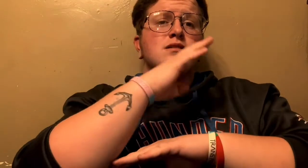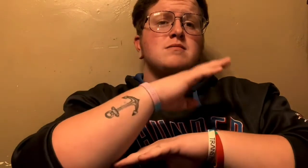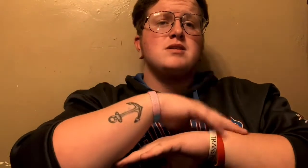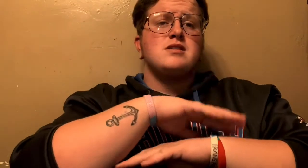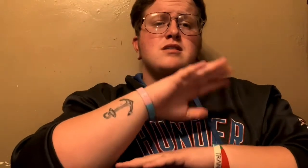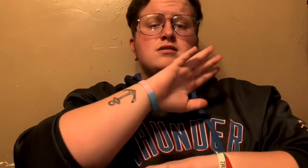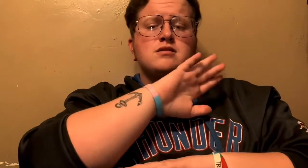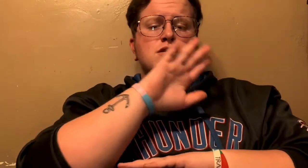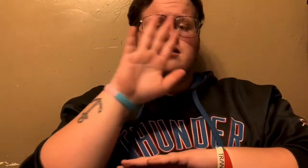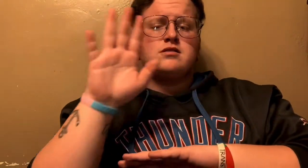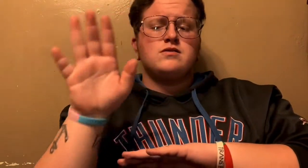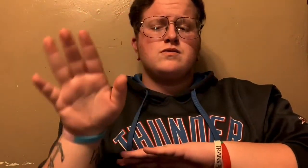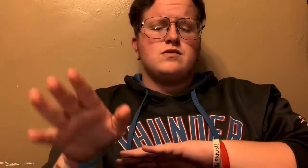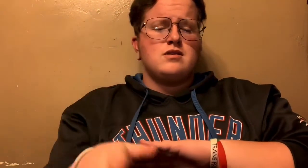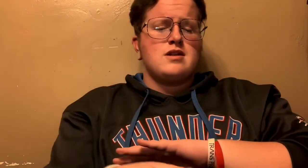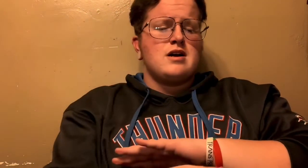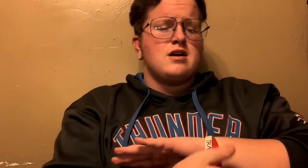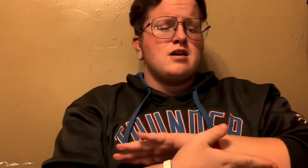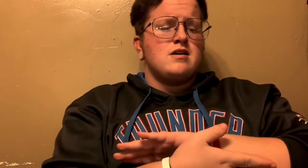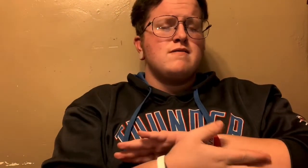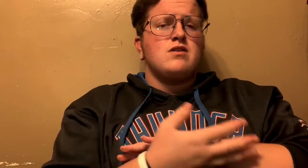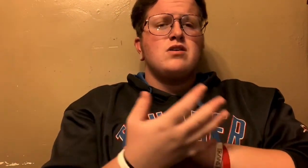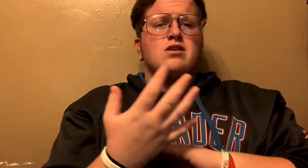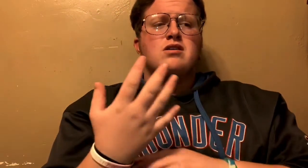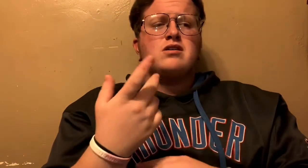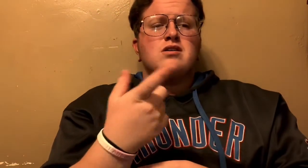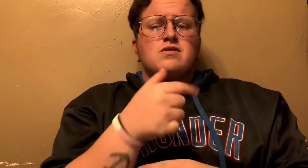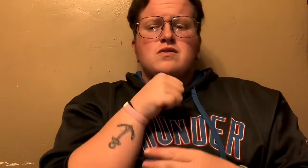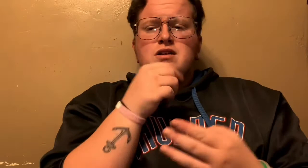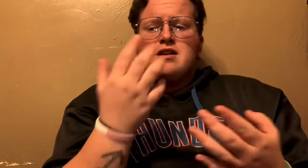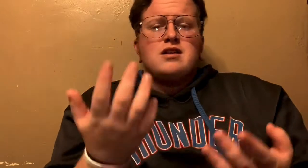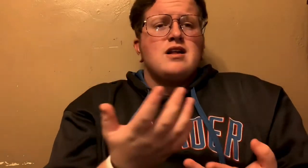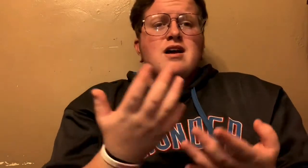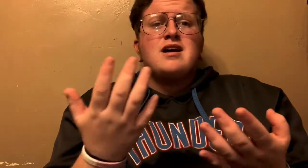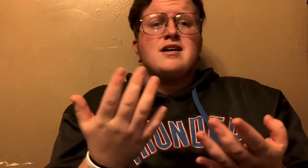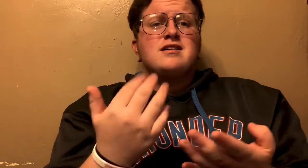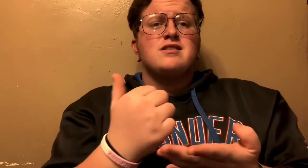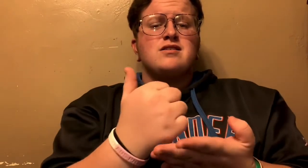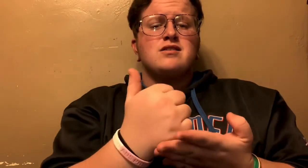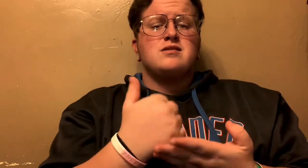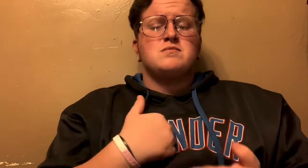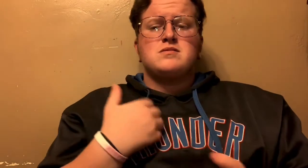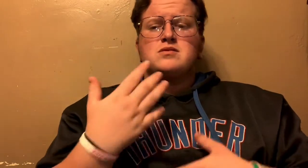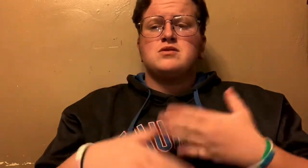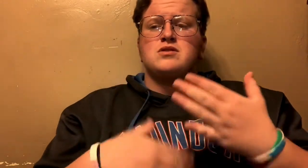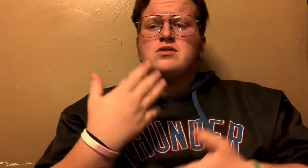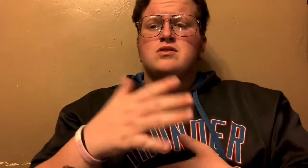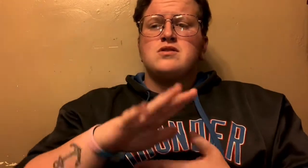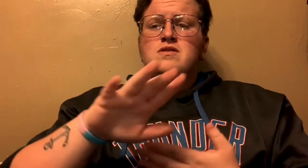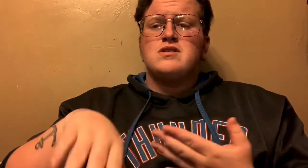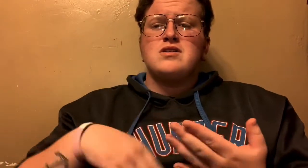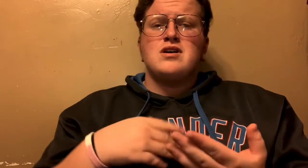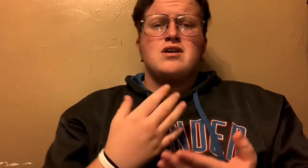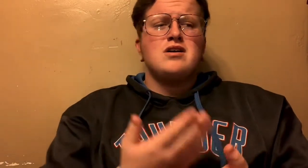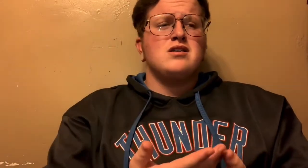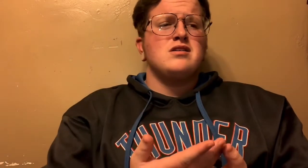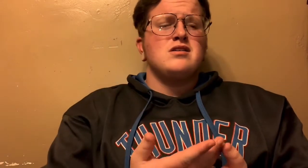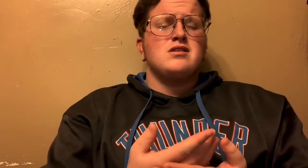bleeds, and so now you fall And you're not here to get me through it all I